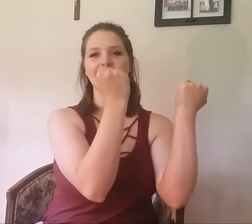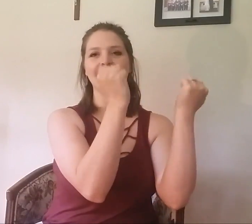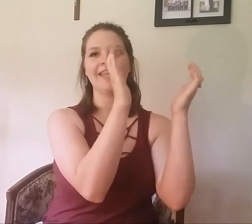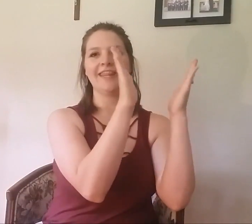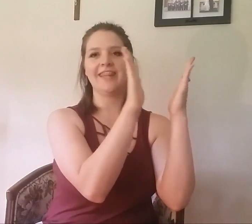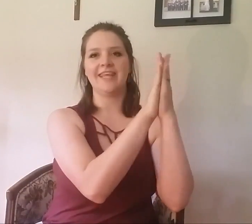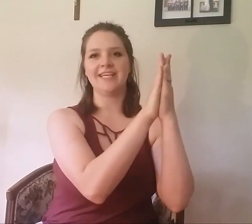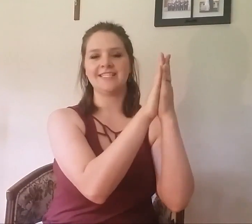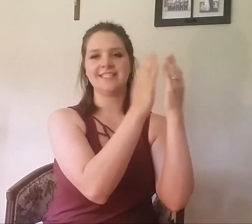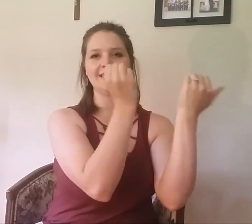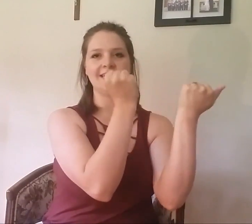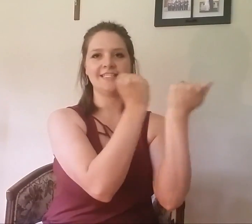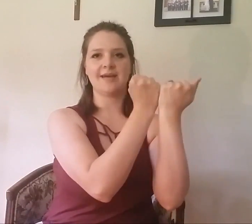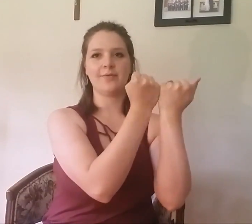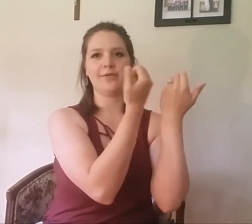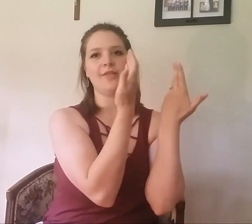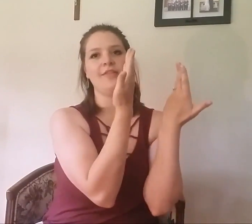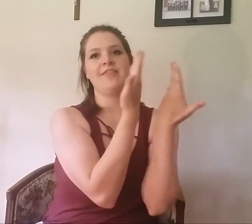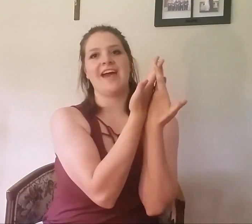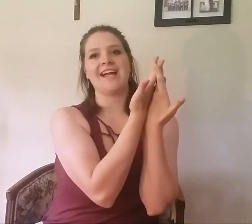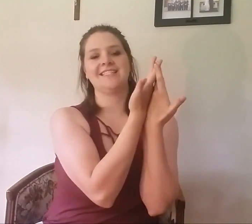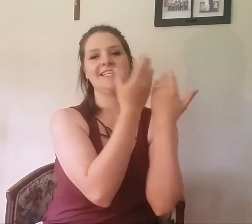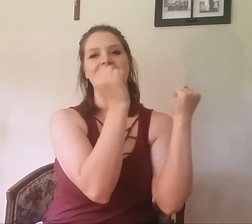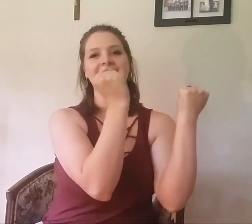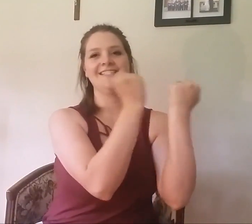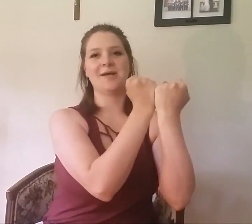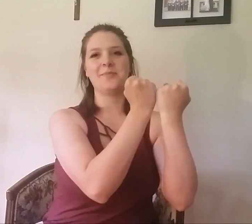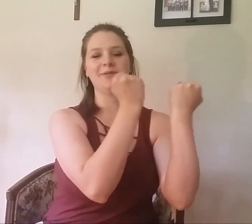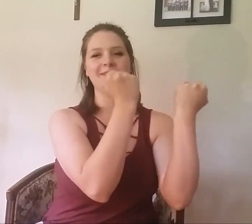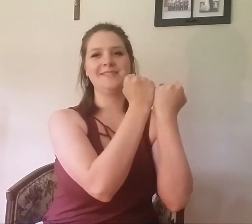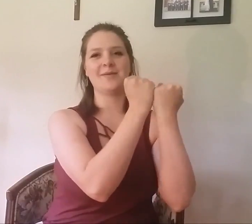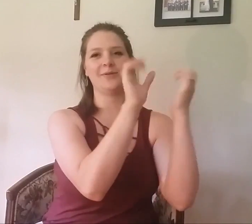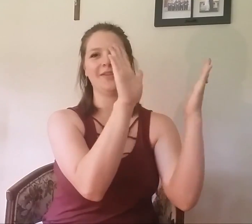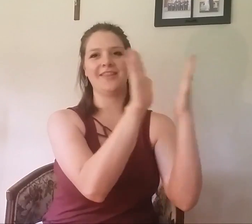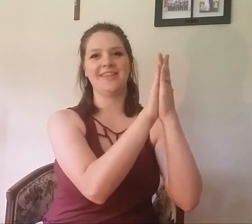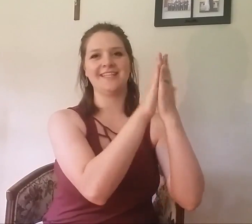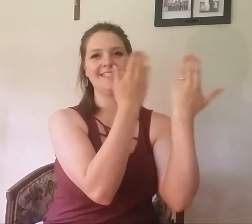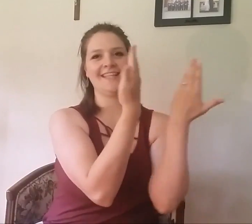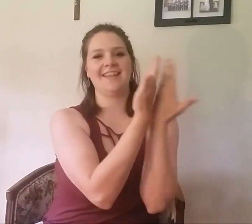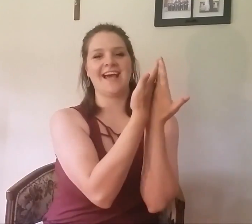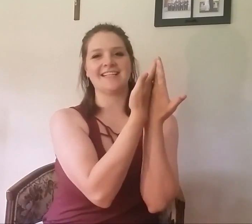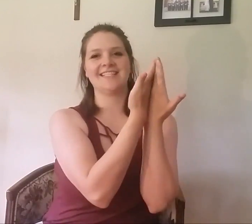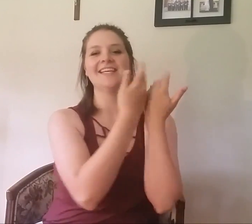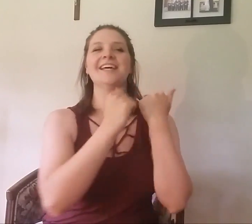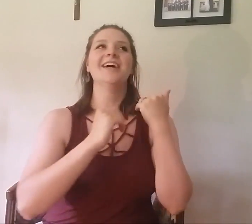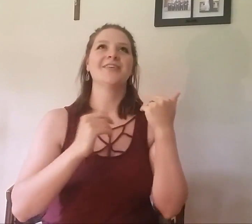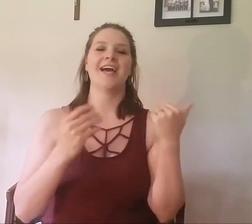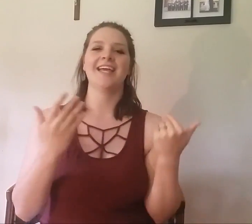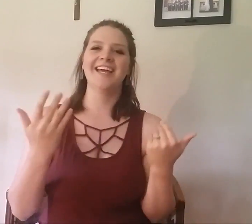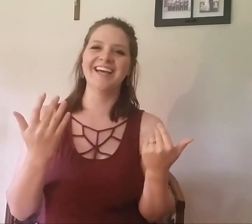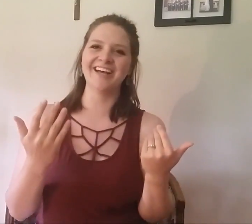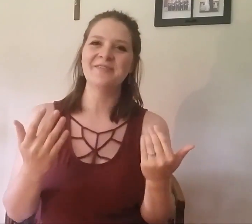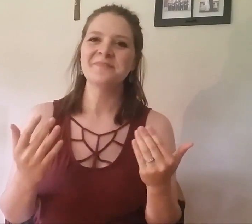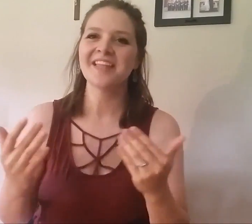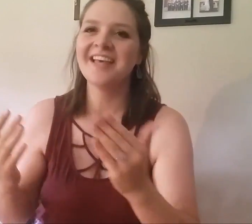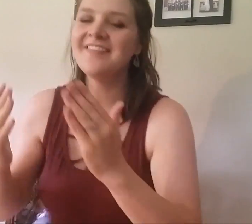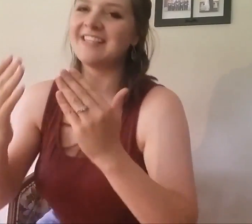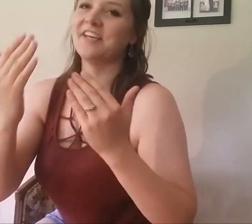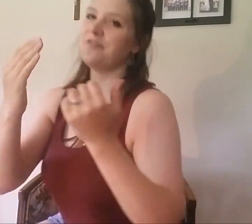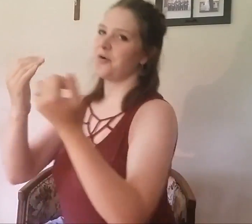this double that double double this that okay that's kind of